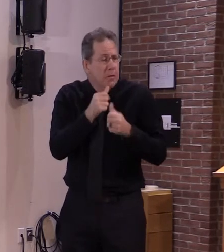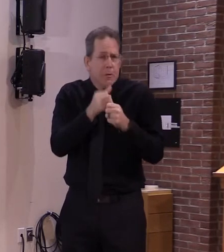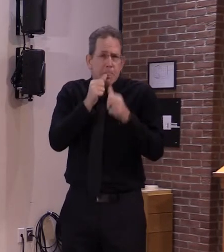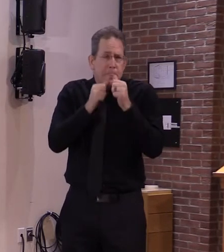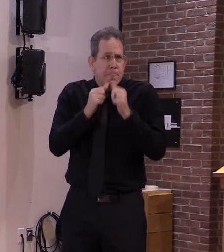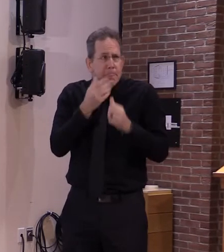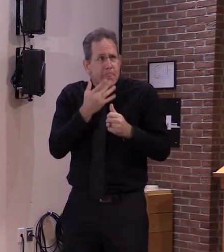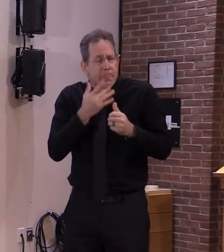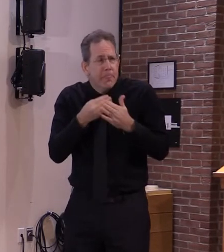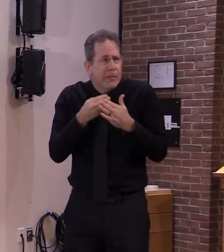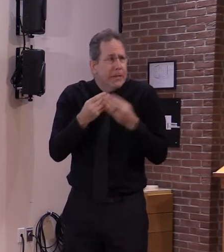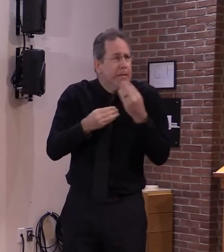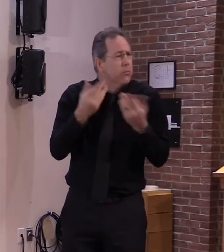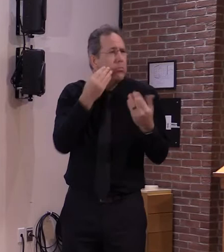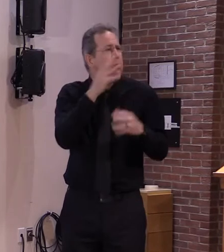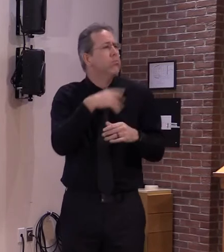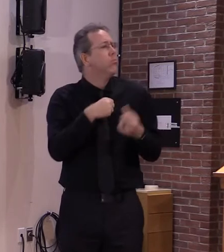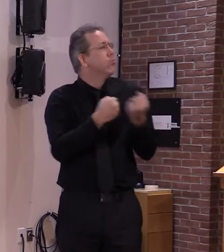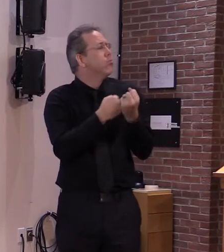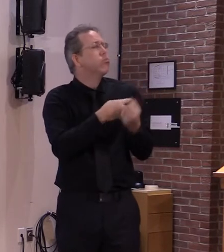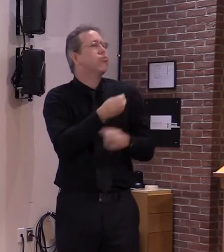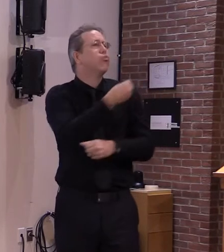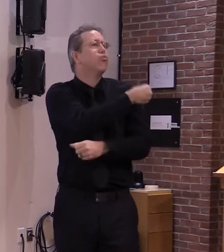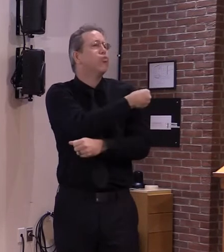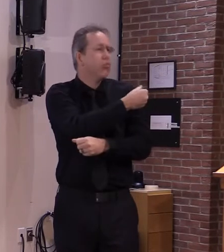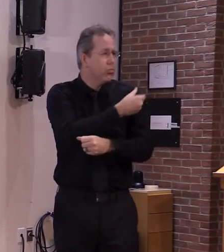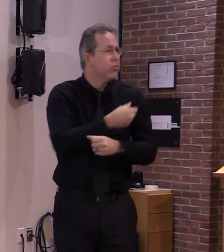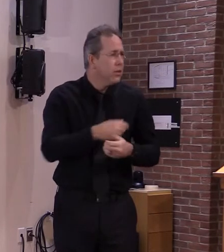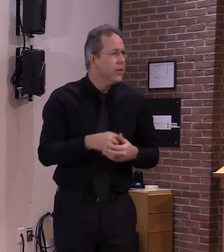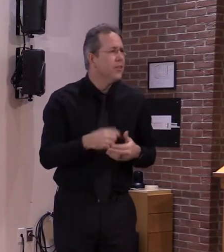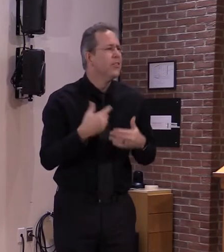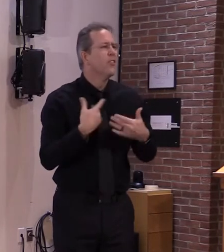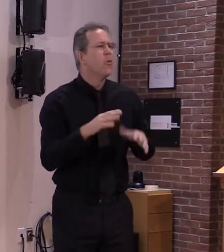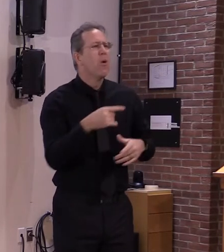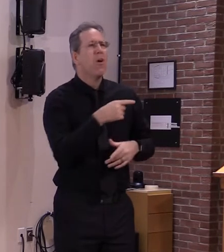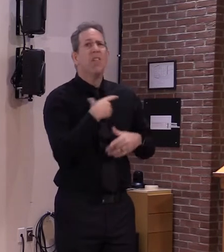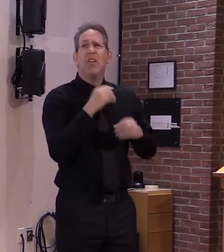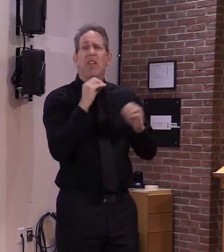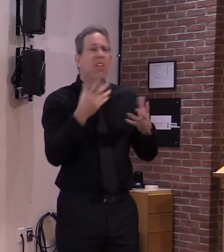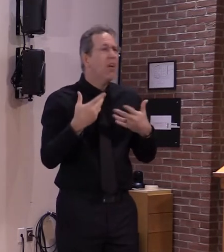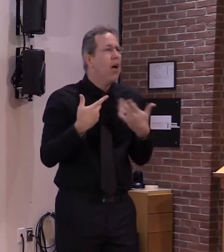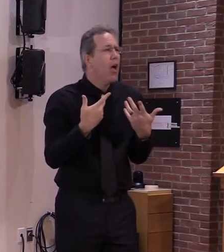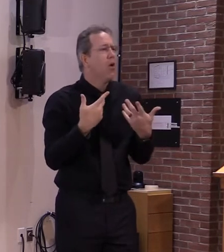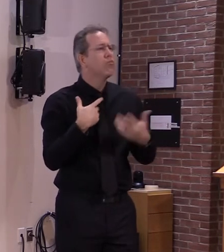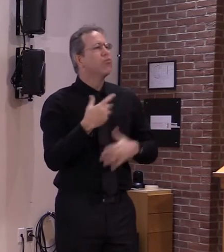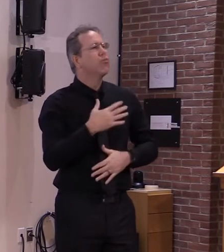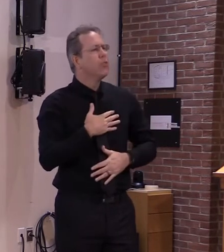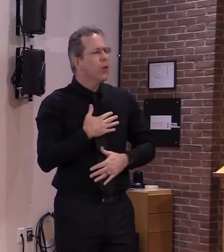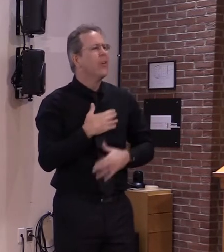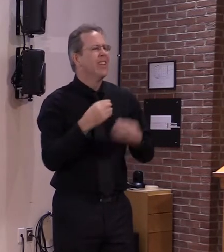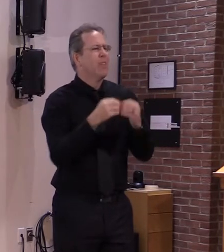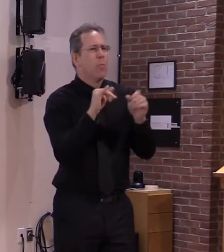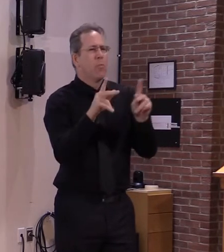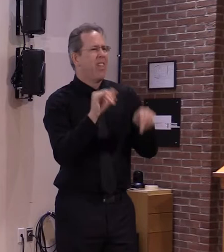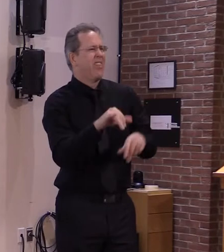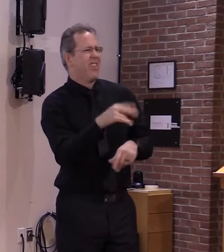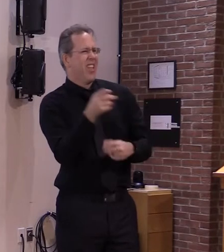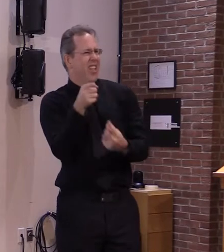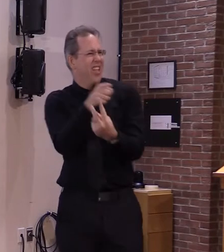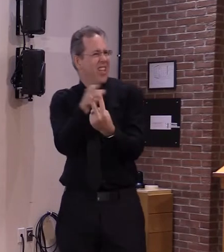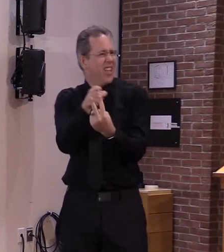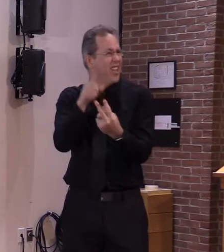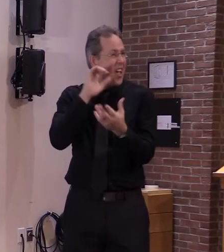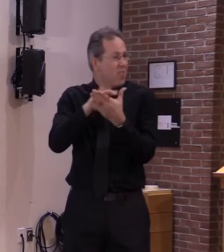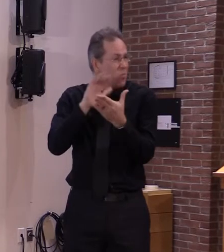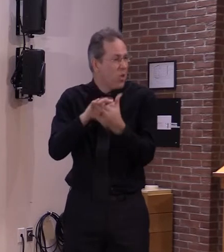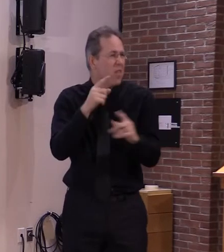make their day just a little bit better now I agree because you never know what even the smallest gestures